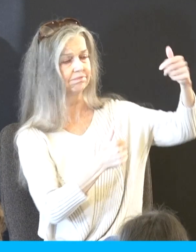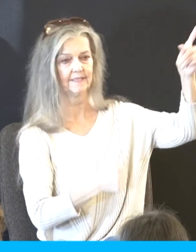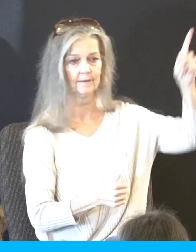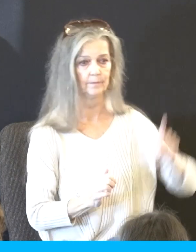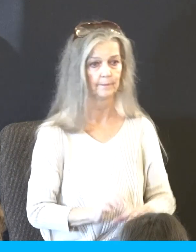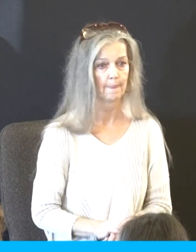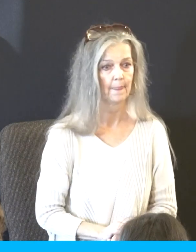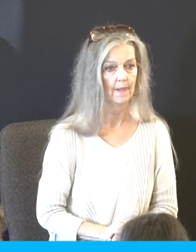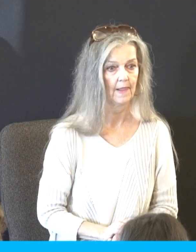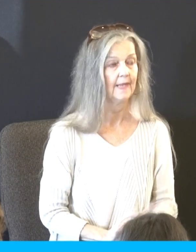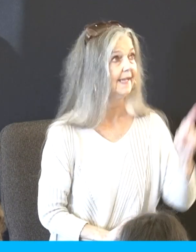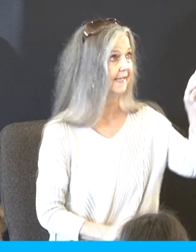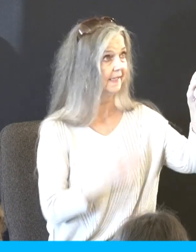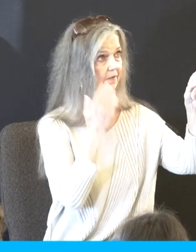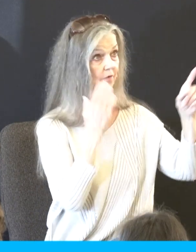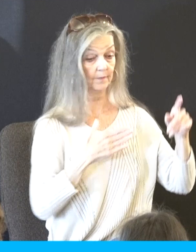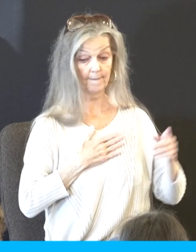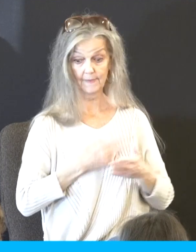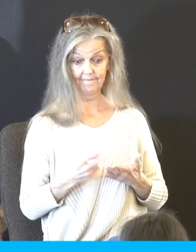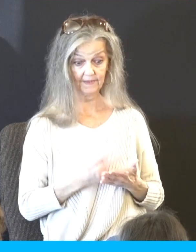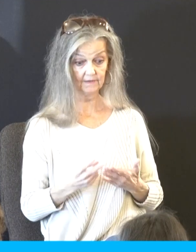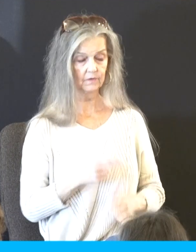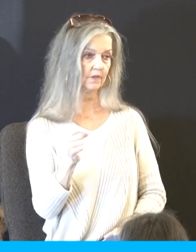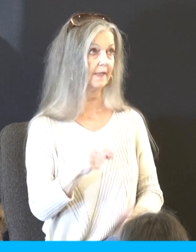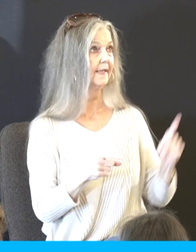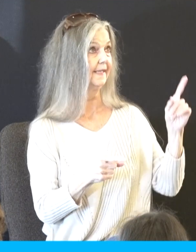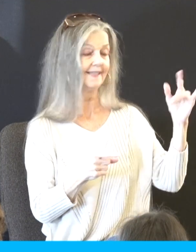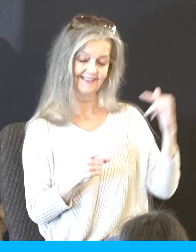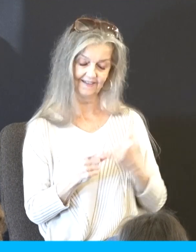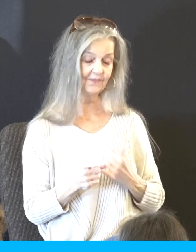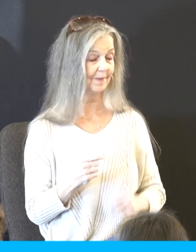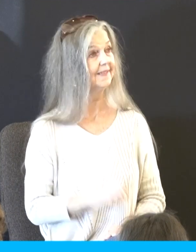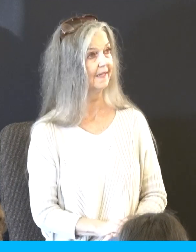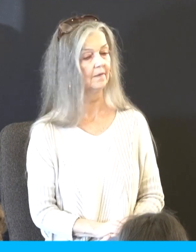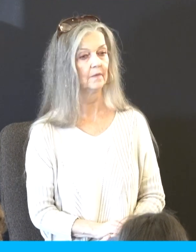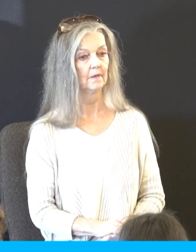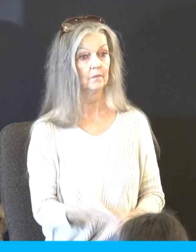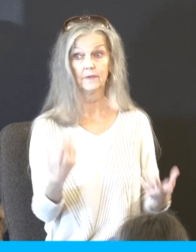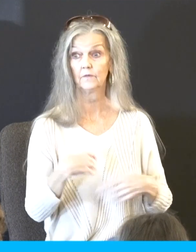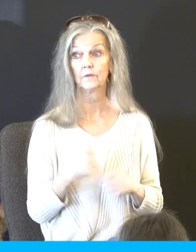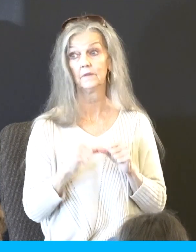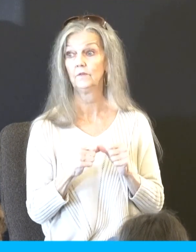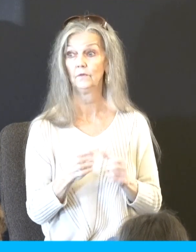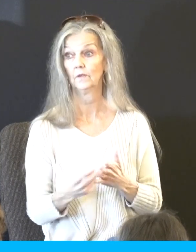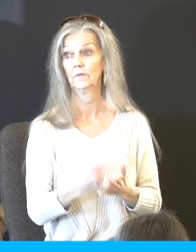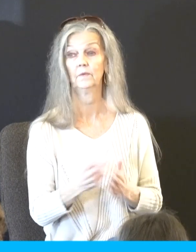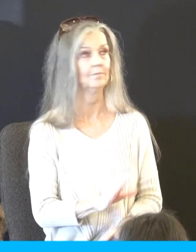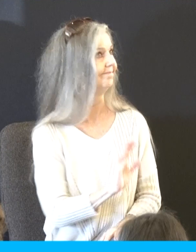You mean he knows about my failures I'll make? Yep. He loves me anyway? Yes. Well, then I'll just go ahead and make them. No. No, no, no.